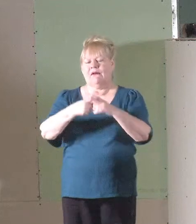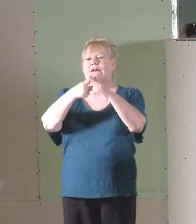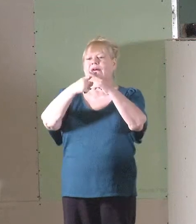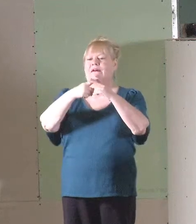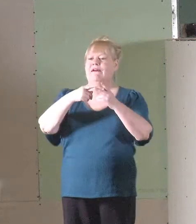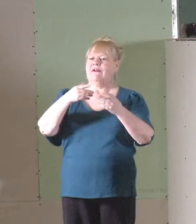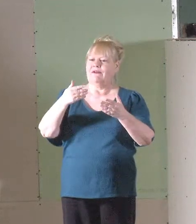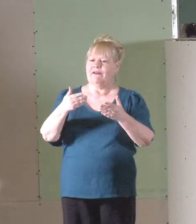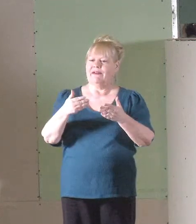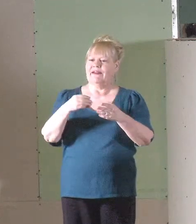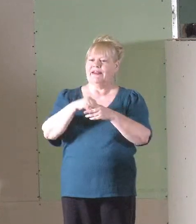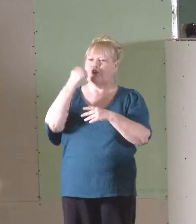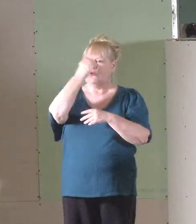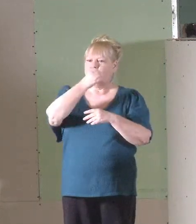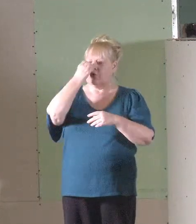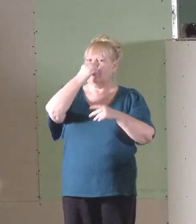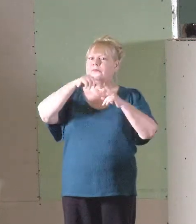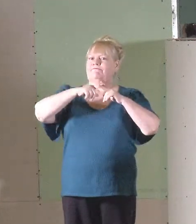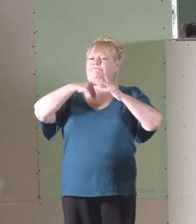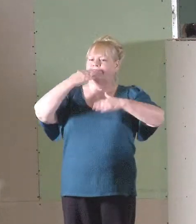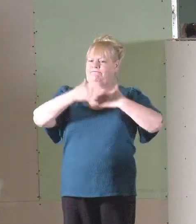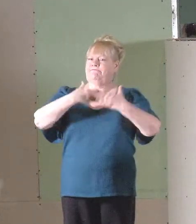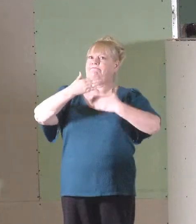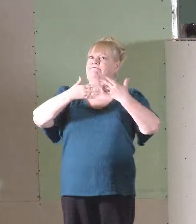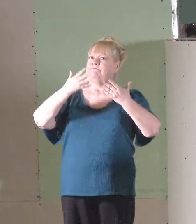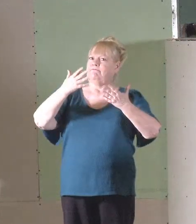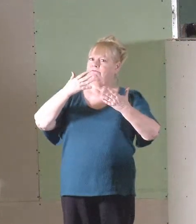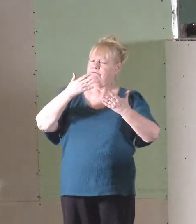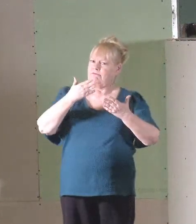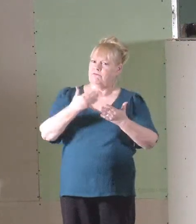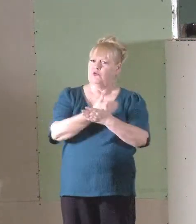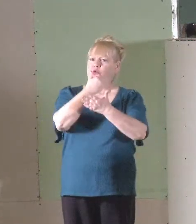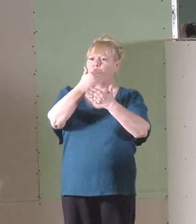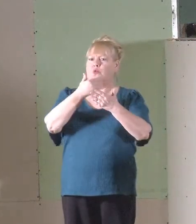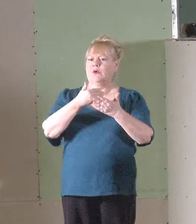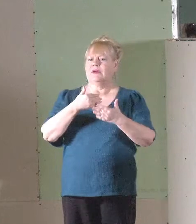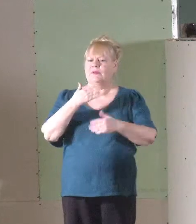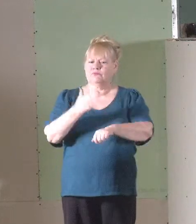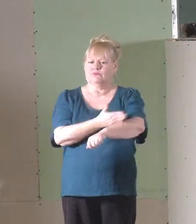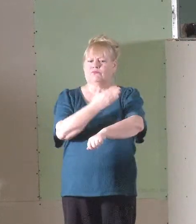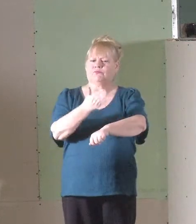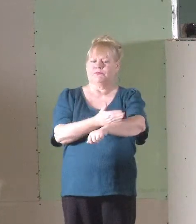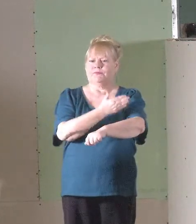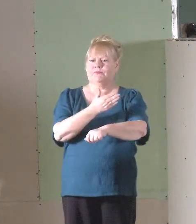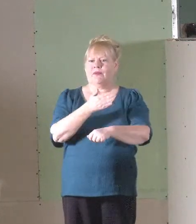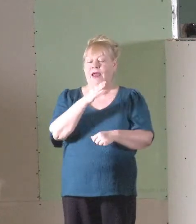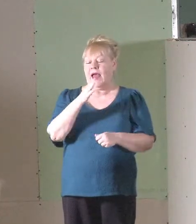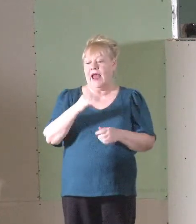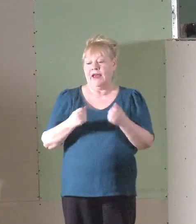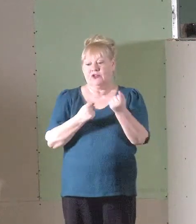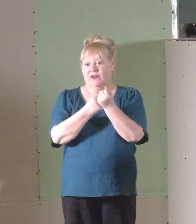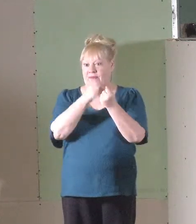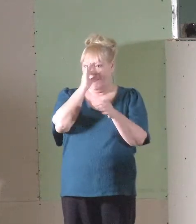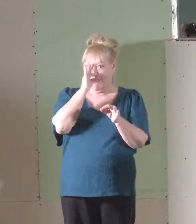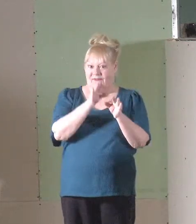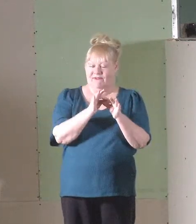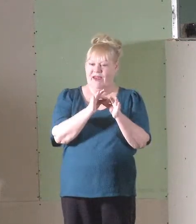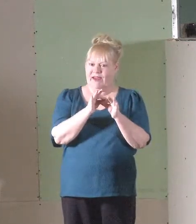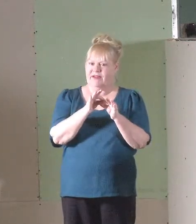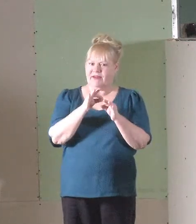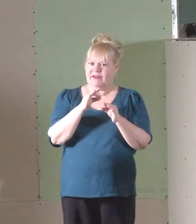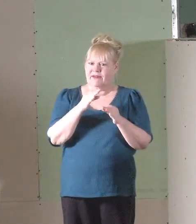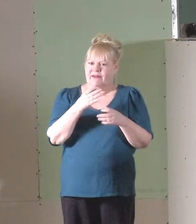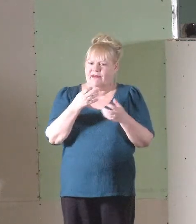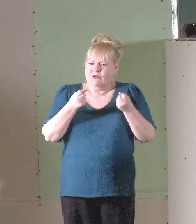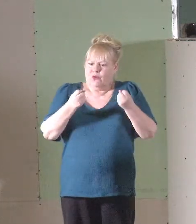movement in Europe. However, the Reformation movement's doctrine of justification by faith alone created a very